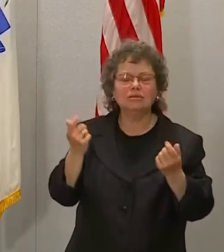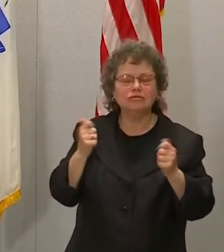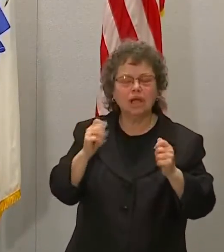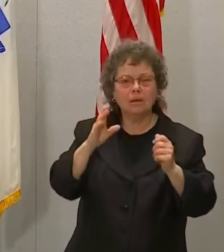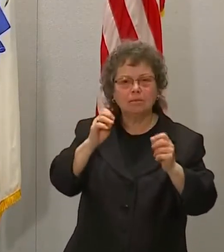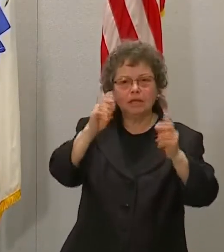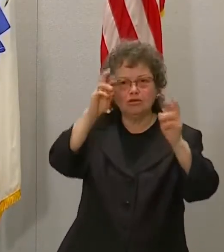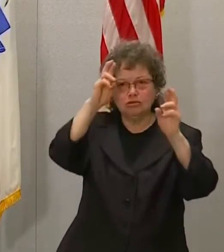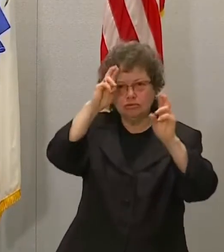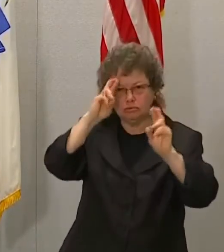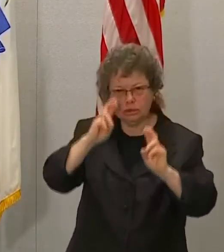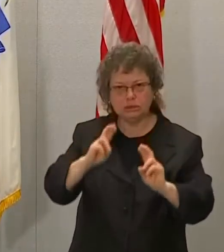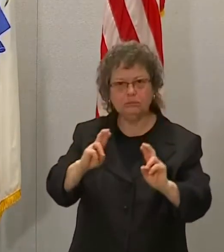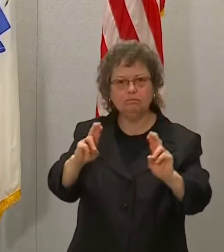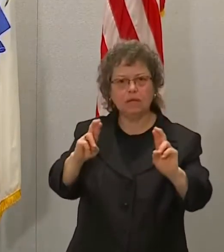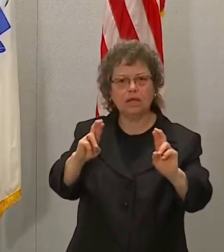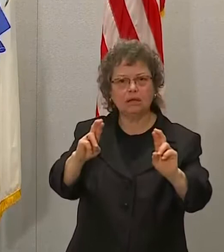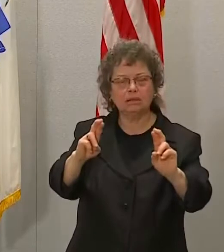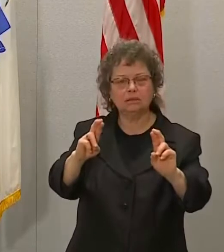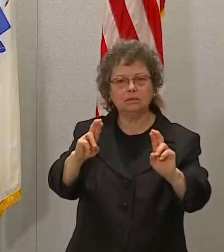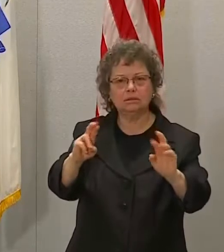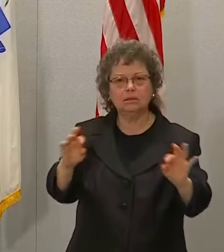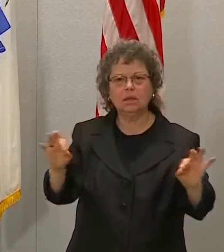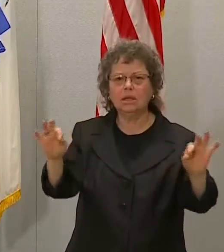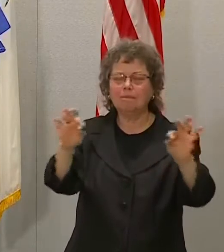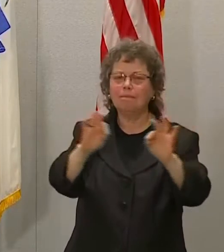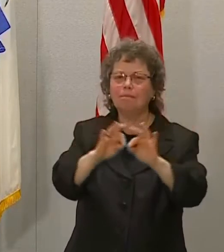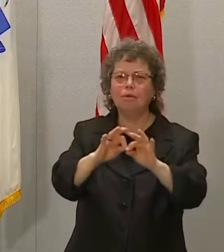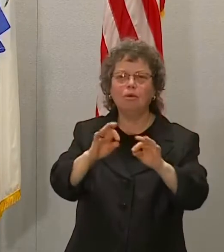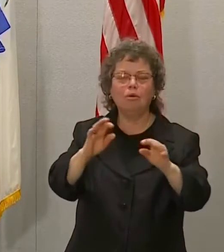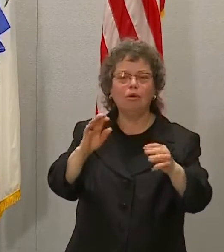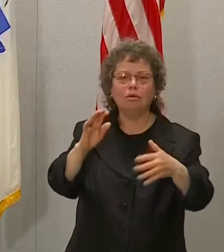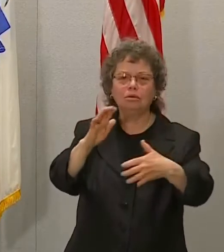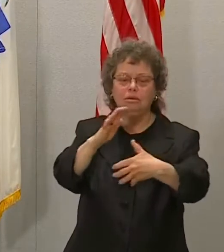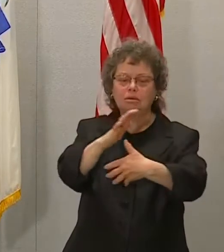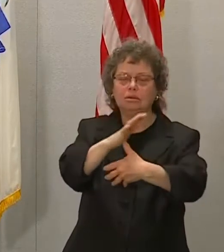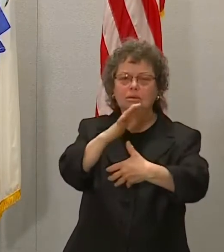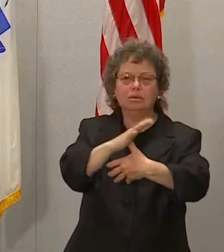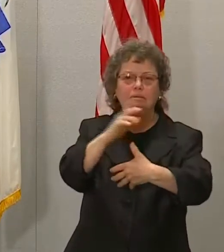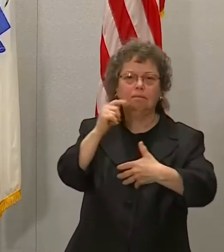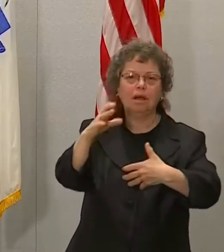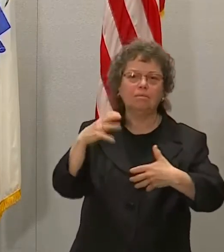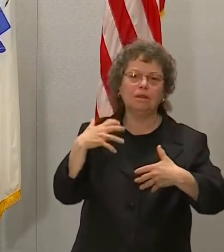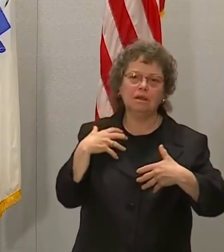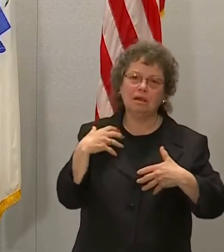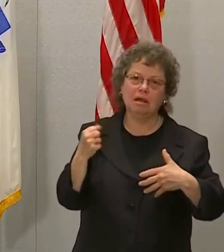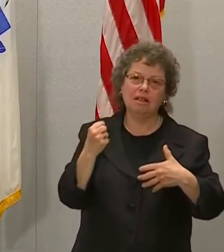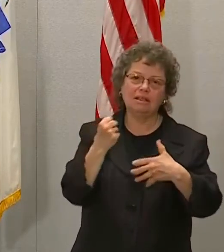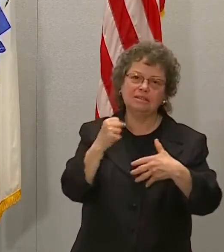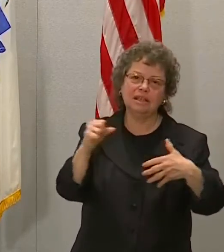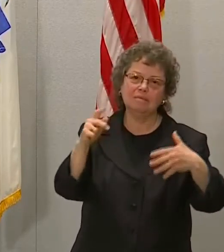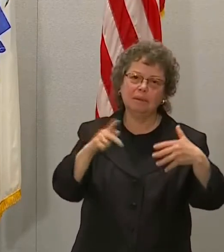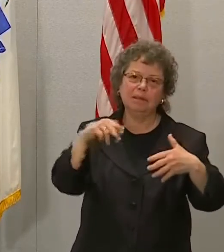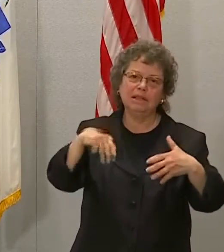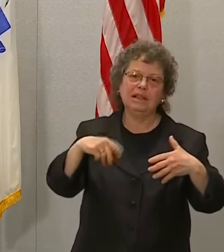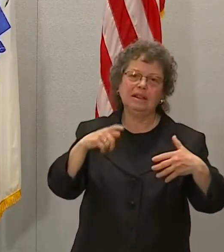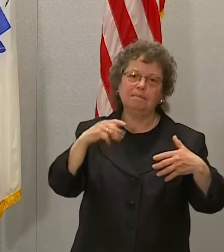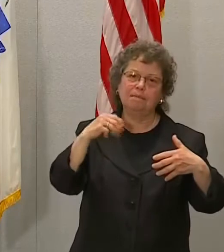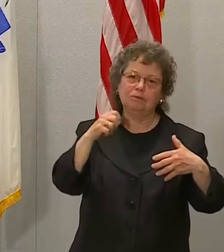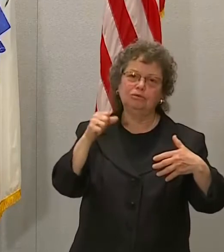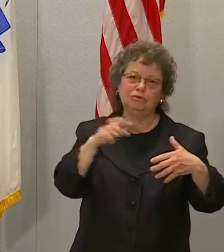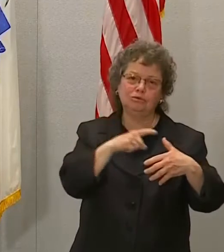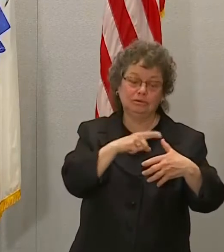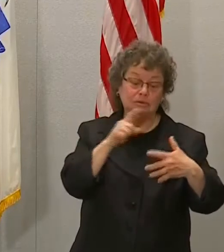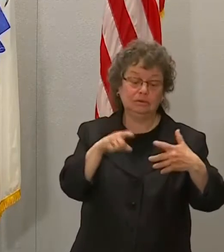concerns. One is the public health and safety of the people of the Commonwealth. And the second